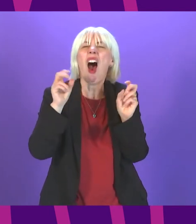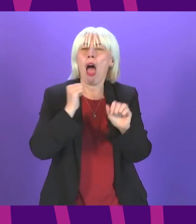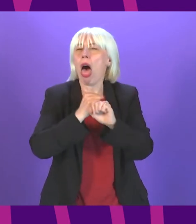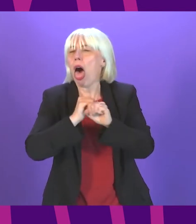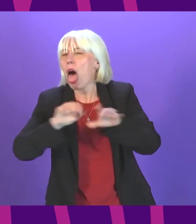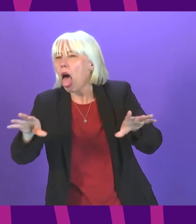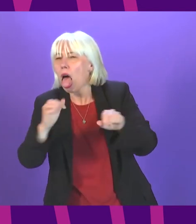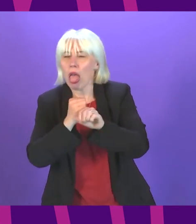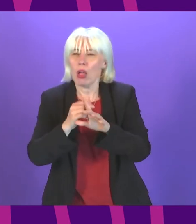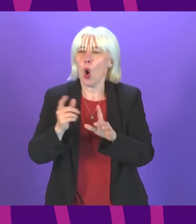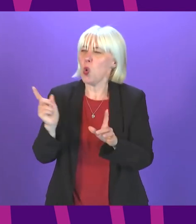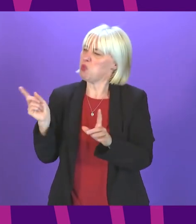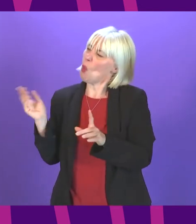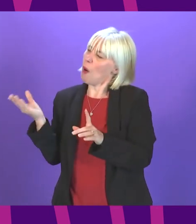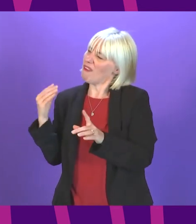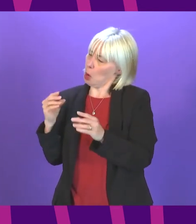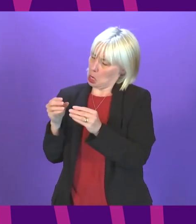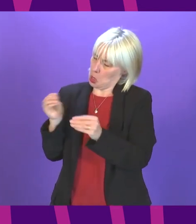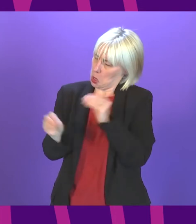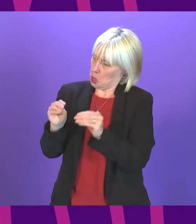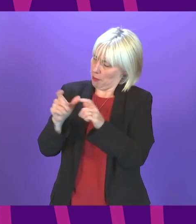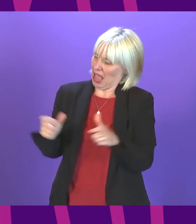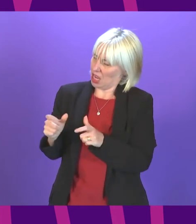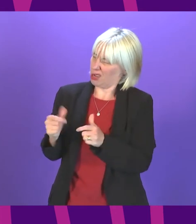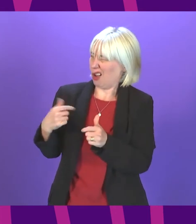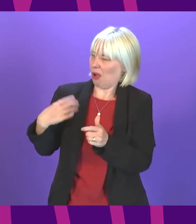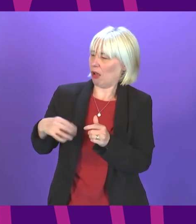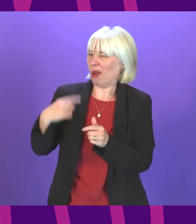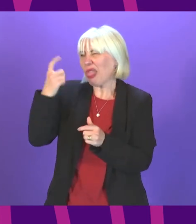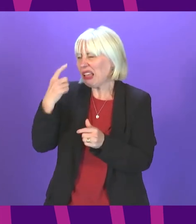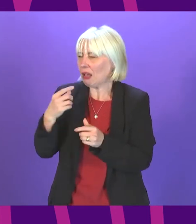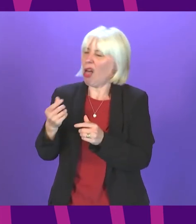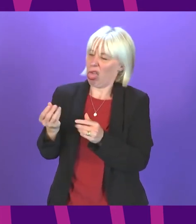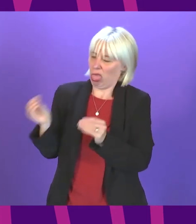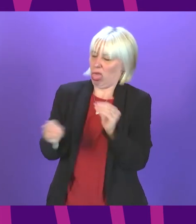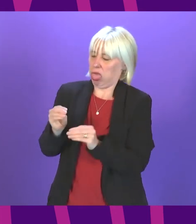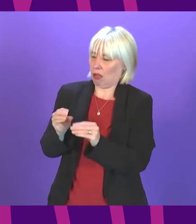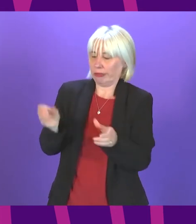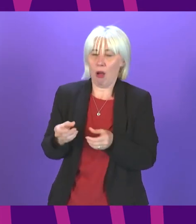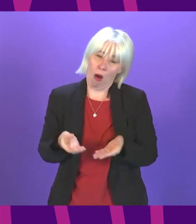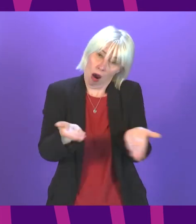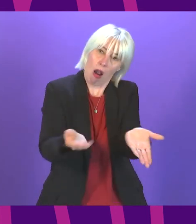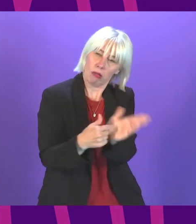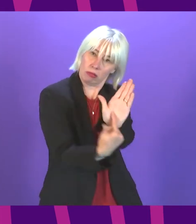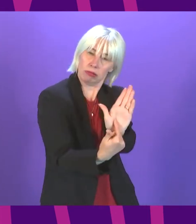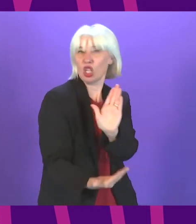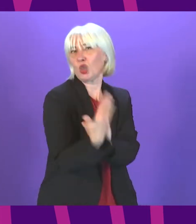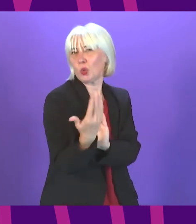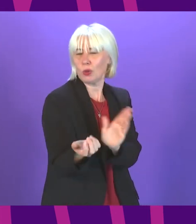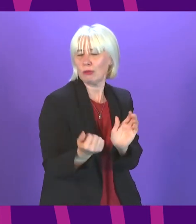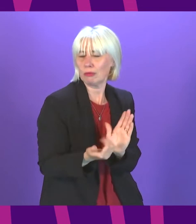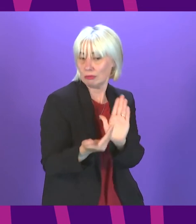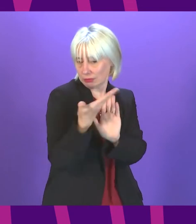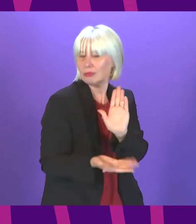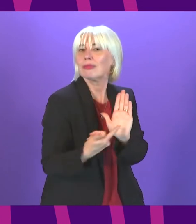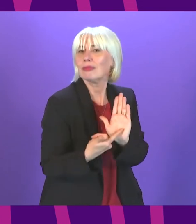fails to repackage the SNP's tired thinking and policies as something new and bold perhaps too